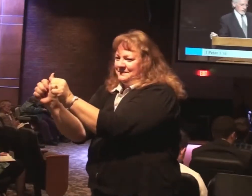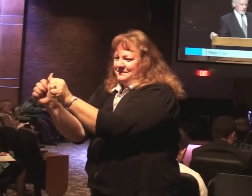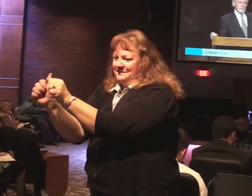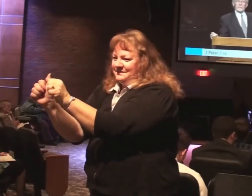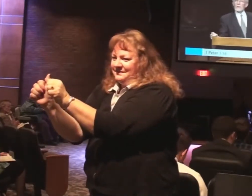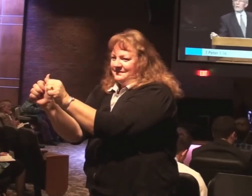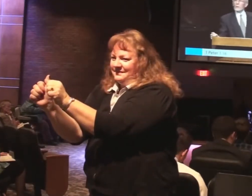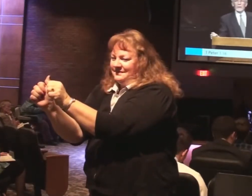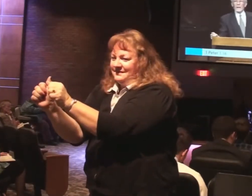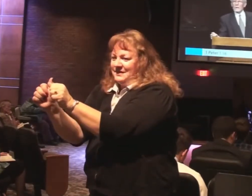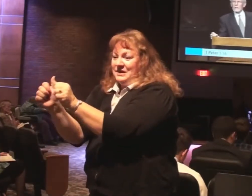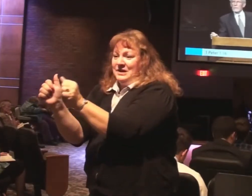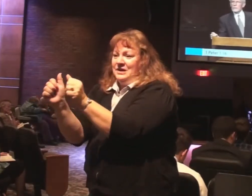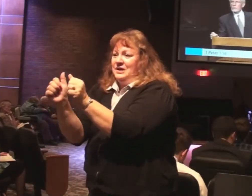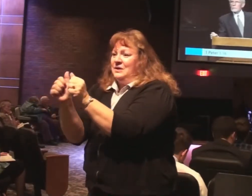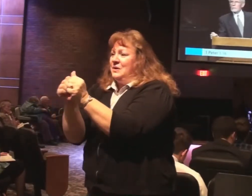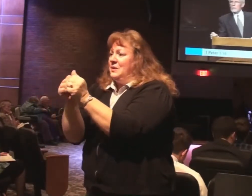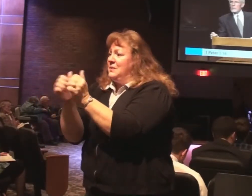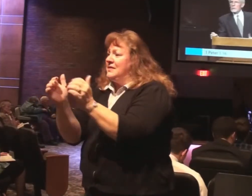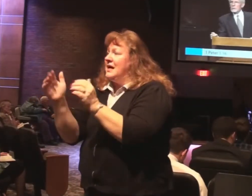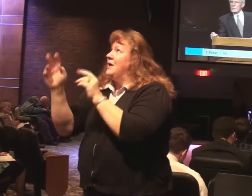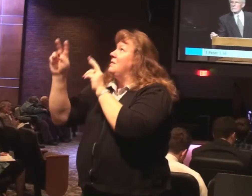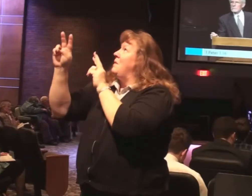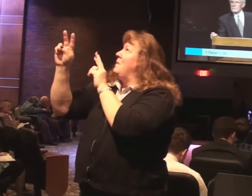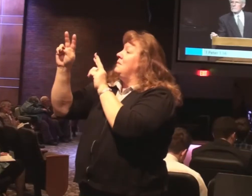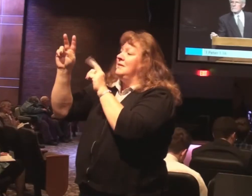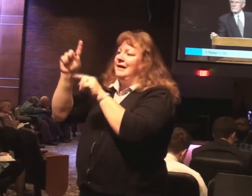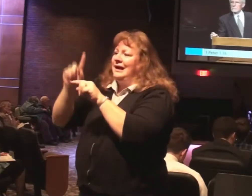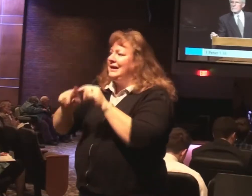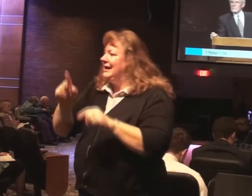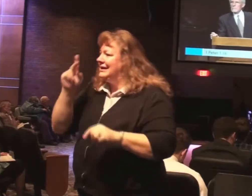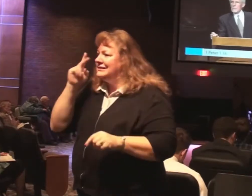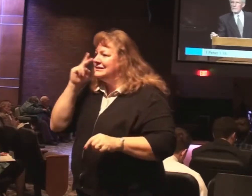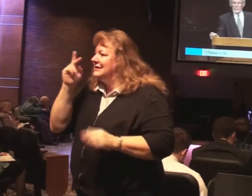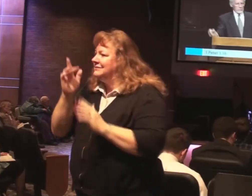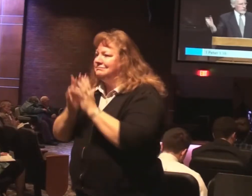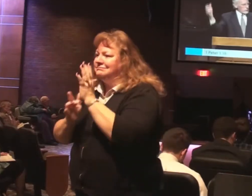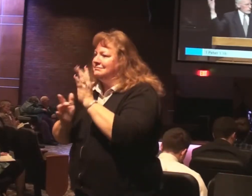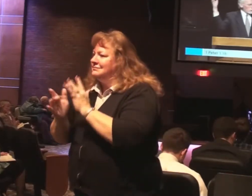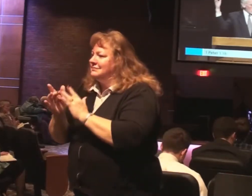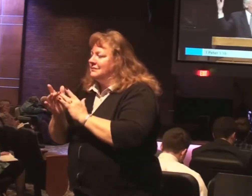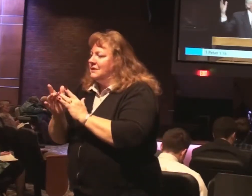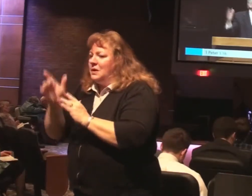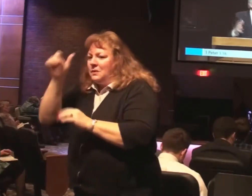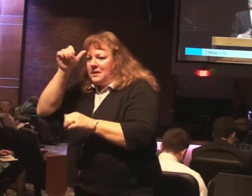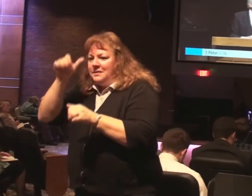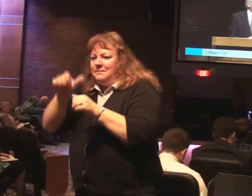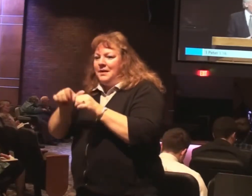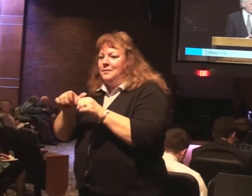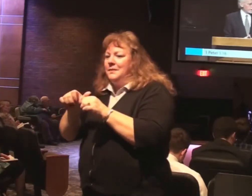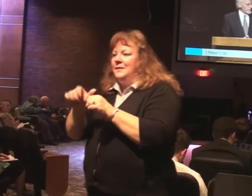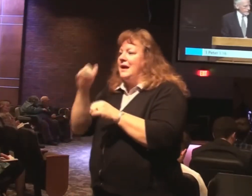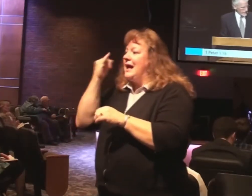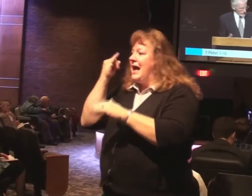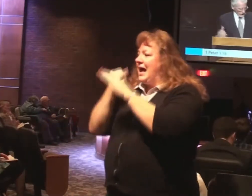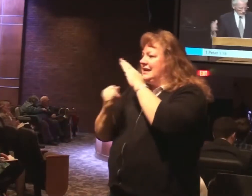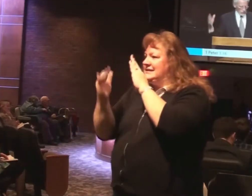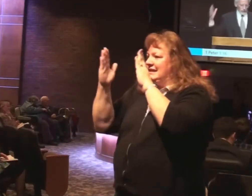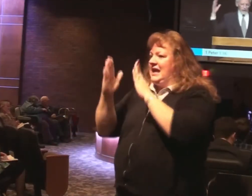So without holiness, no one will see the Lord. Remember the presence of the Lord in Isaiah six. The seraphim cry